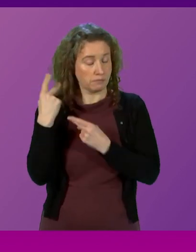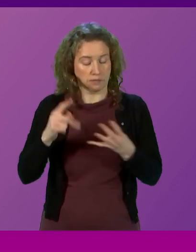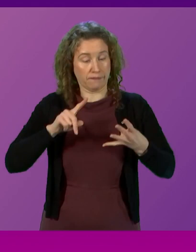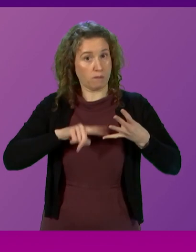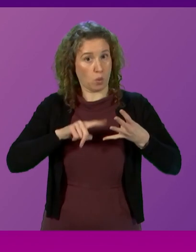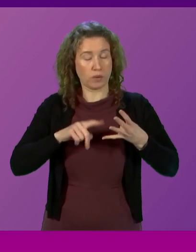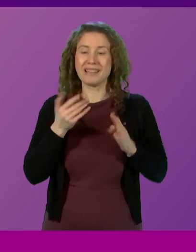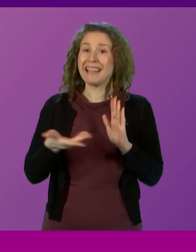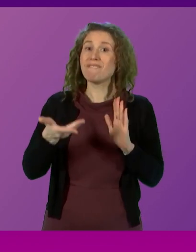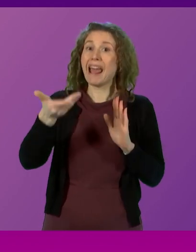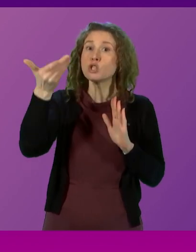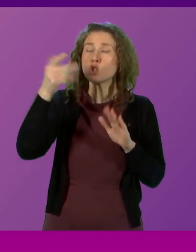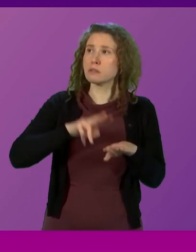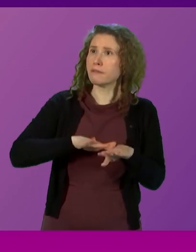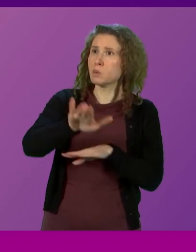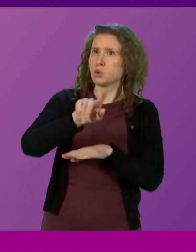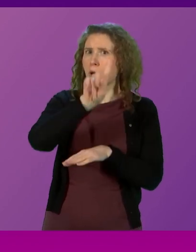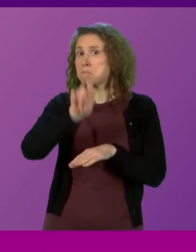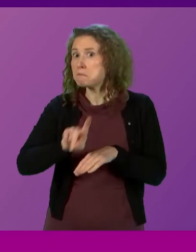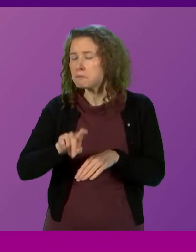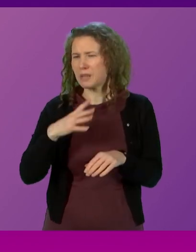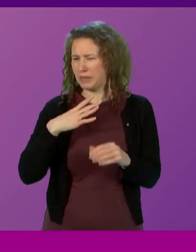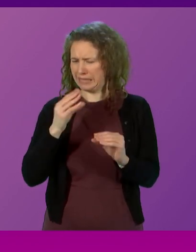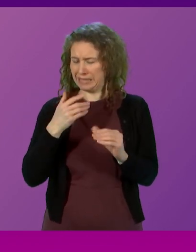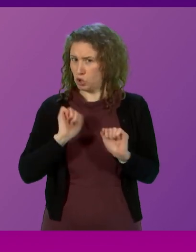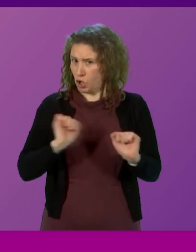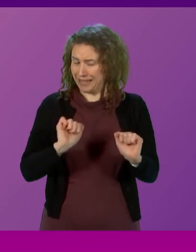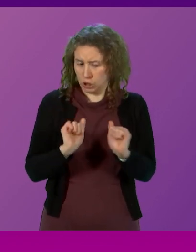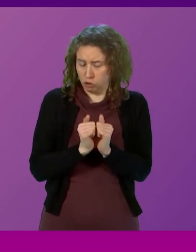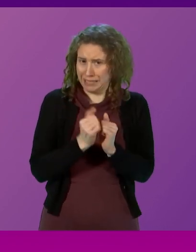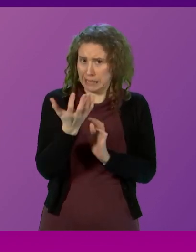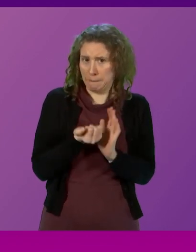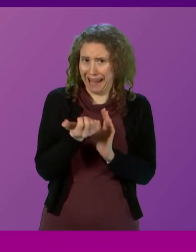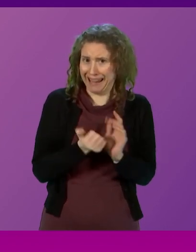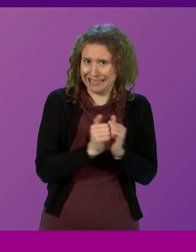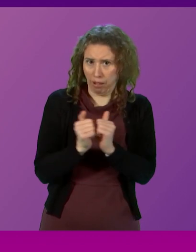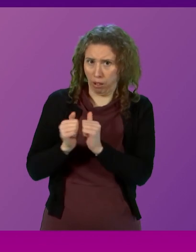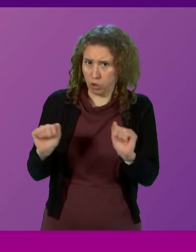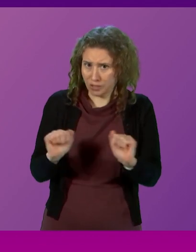uncertain inflation outlook and the need to still conclude some pay deals for the current year, I am